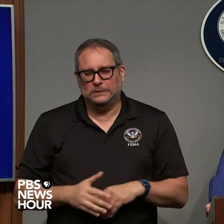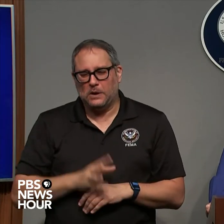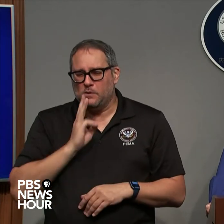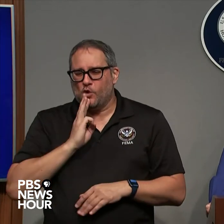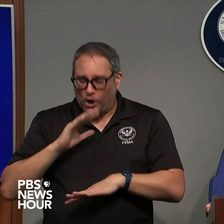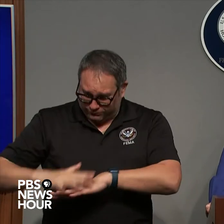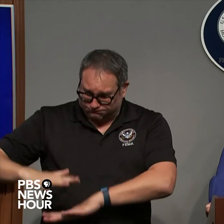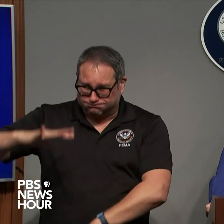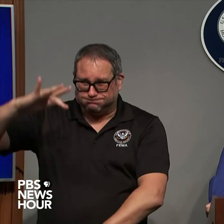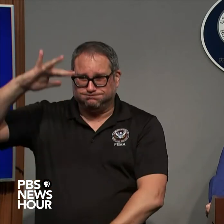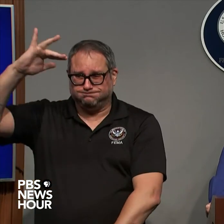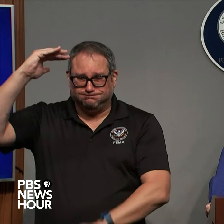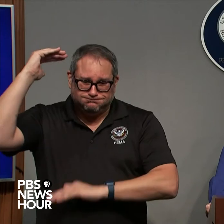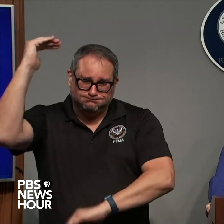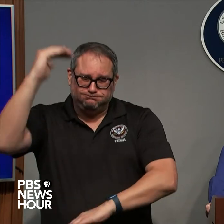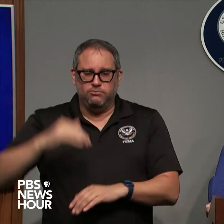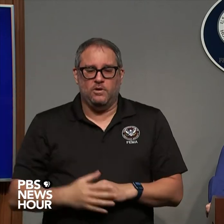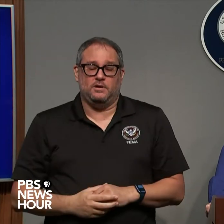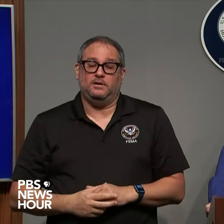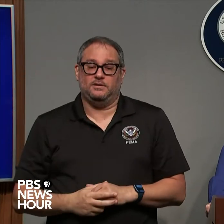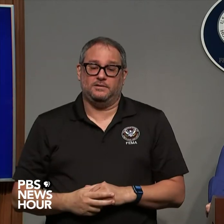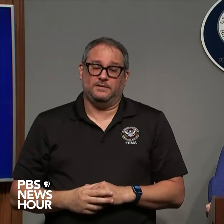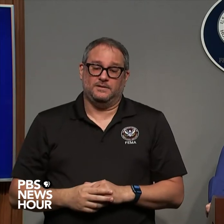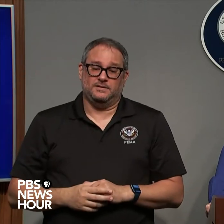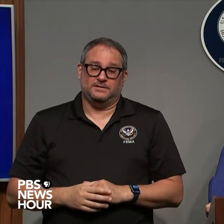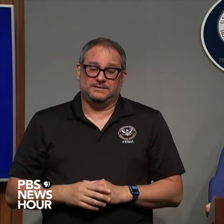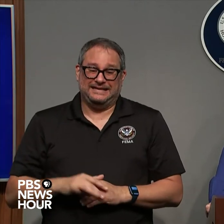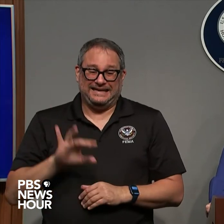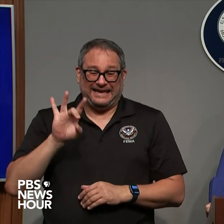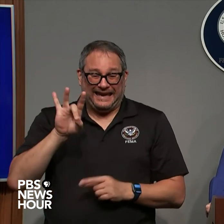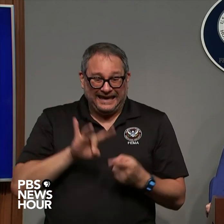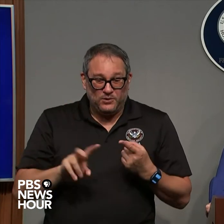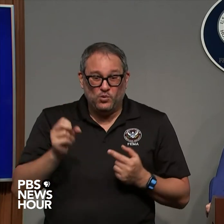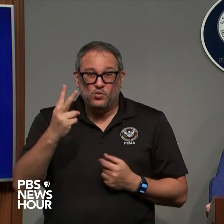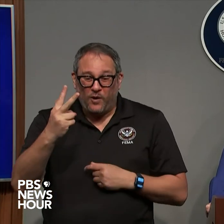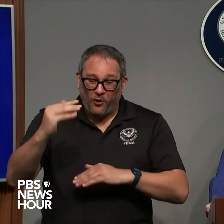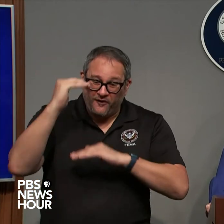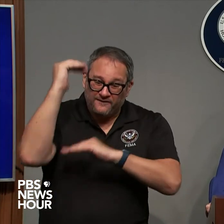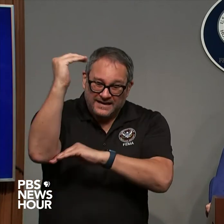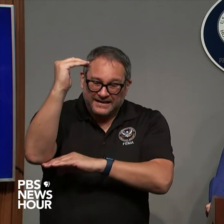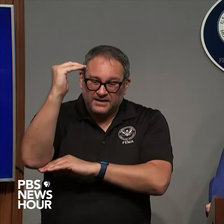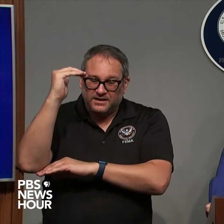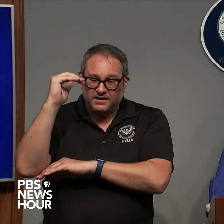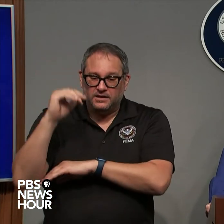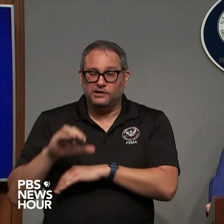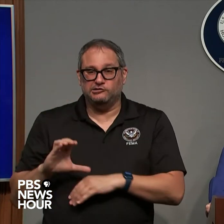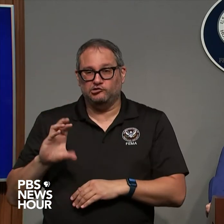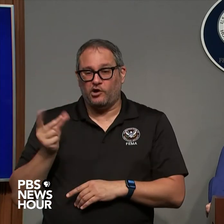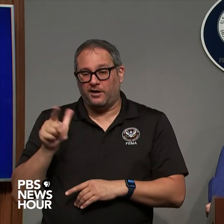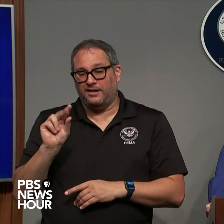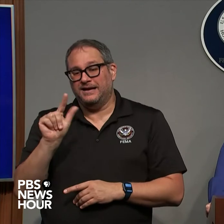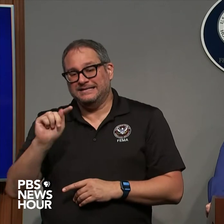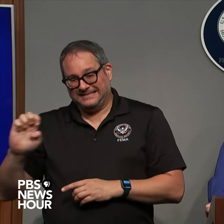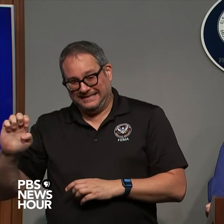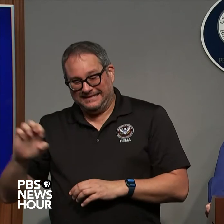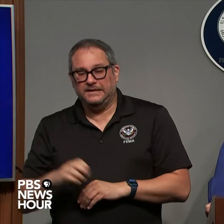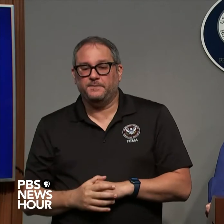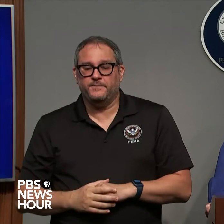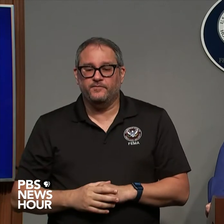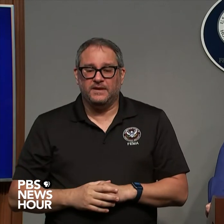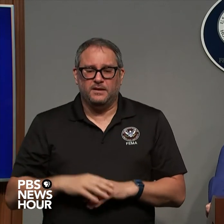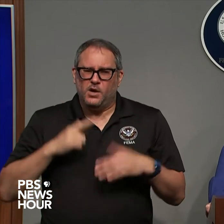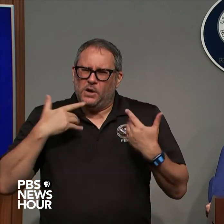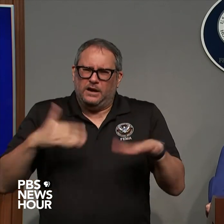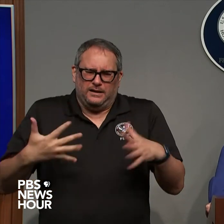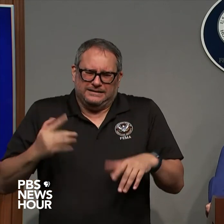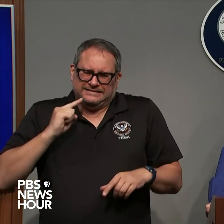surge okay bonita beach to chokoloski eight to 12 foot of storm surge so these communities along the coast it's an incredibly dangerous situation